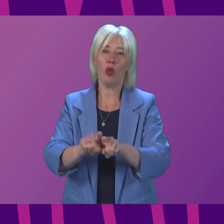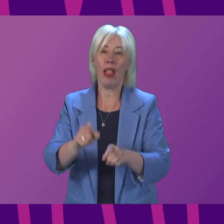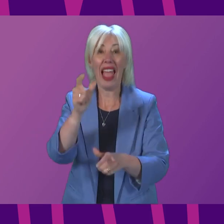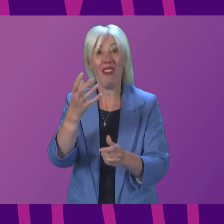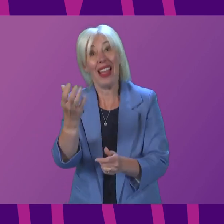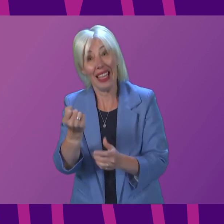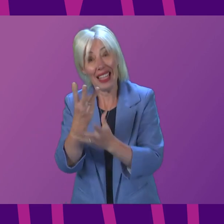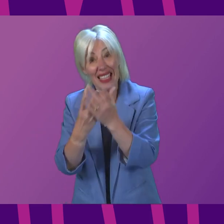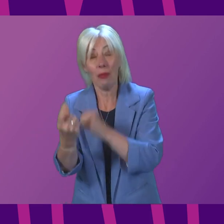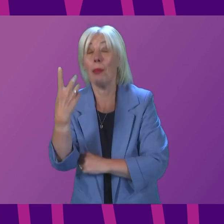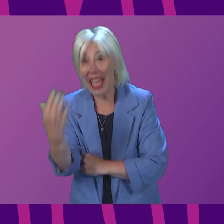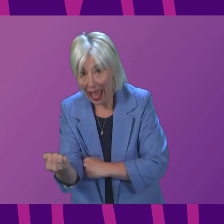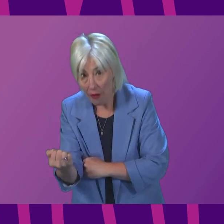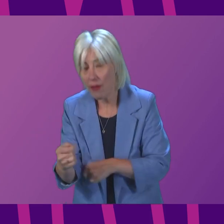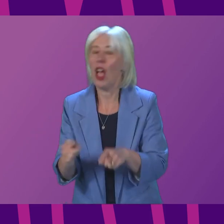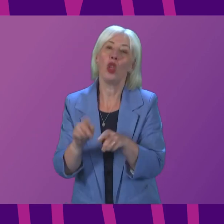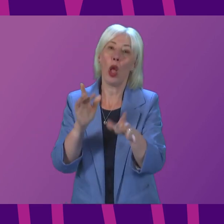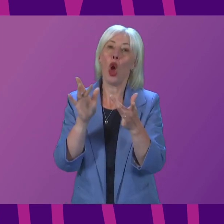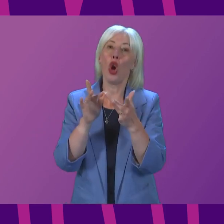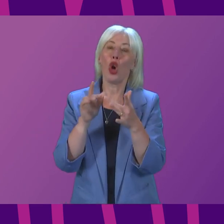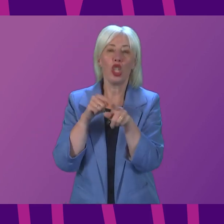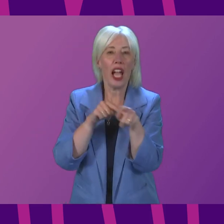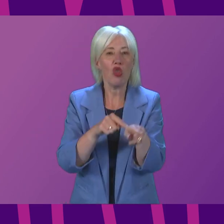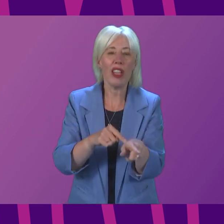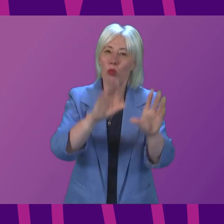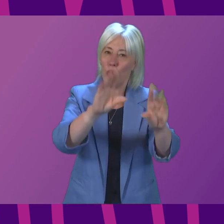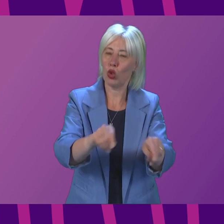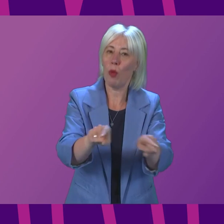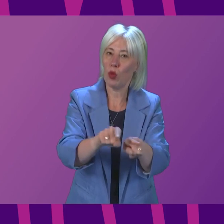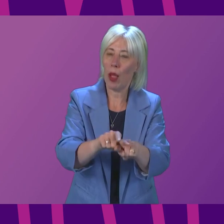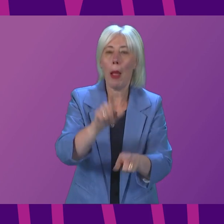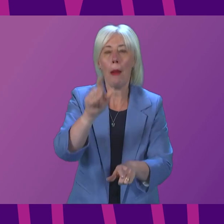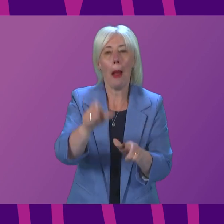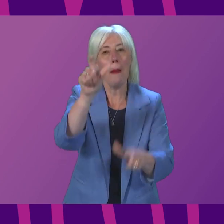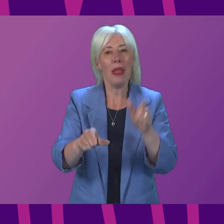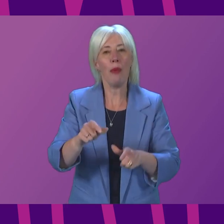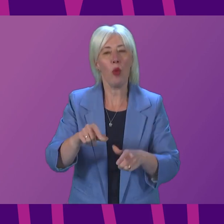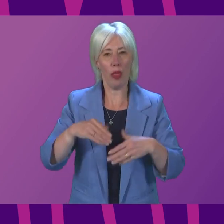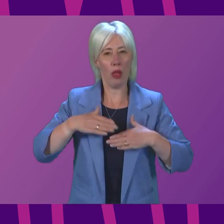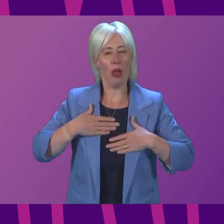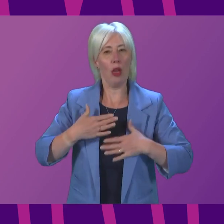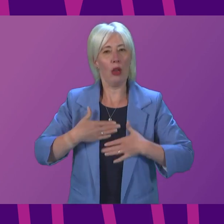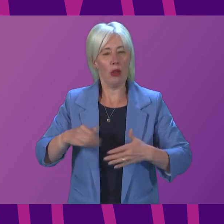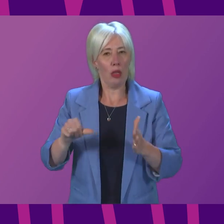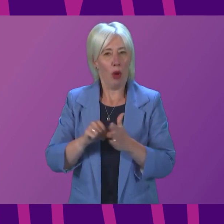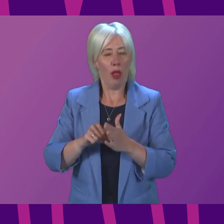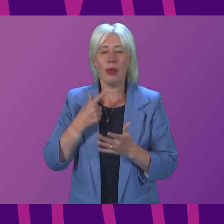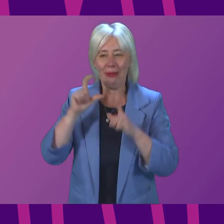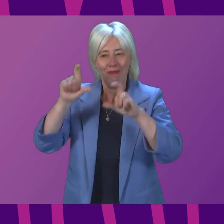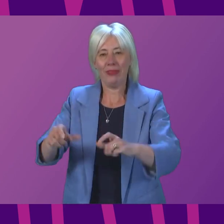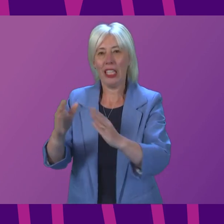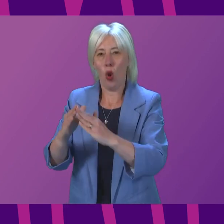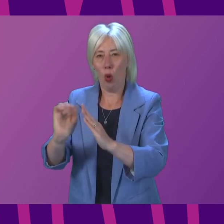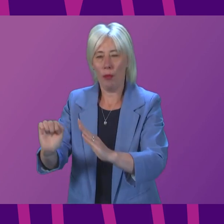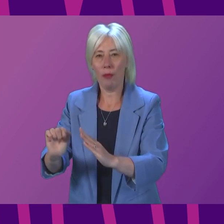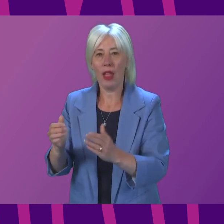symptoms. Contact tracing will end at this point too, although people with symptoms of respiratory illness will be advised to stay at home. Physical